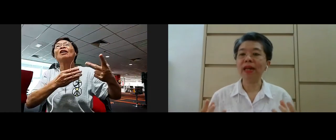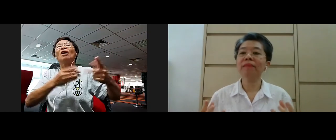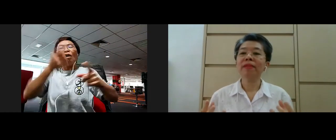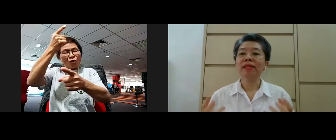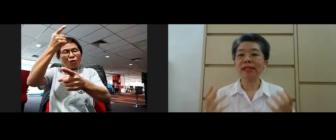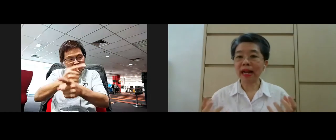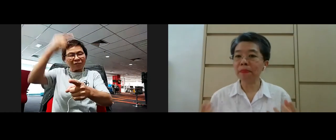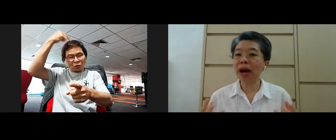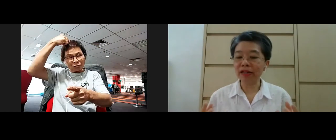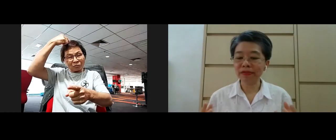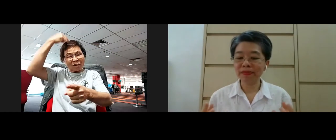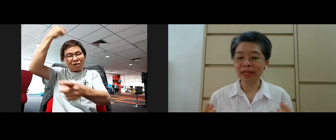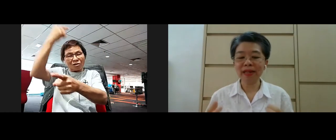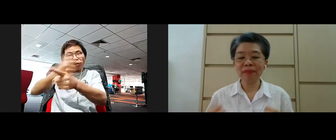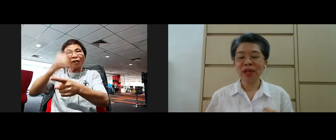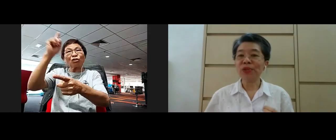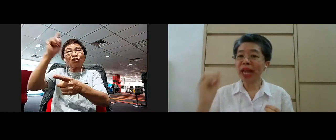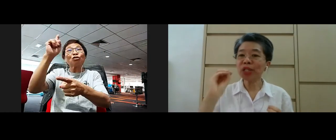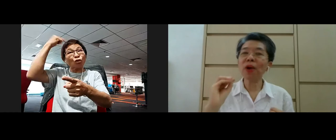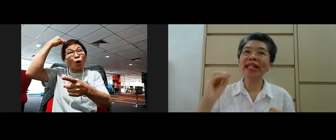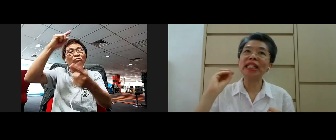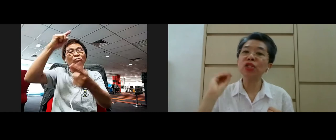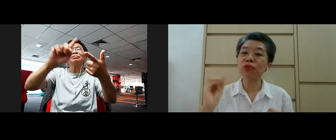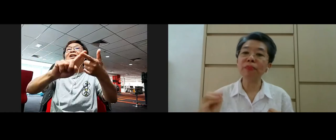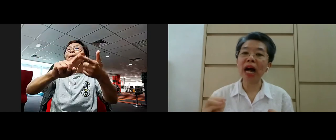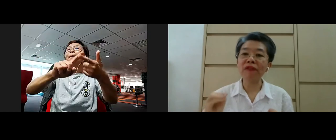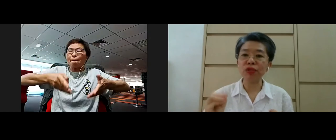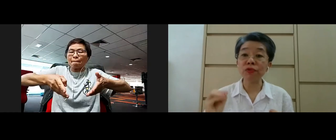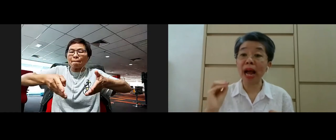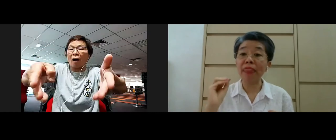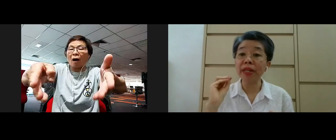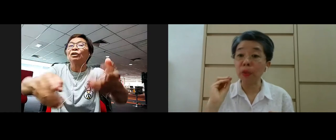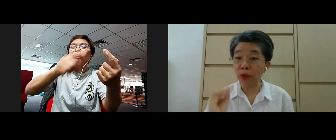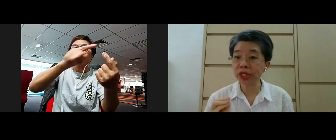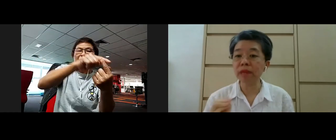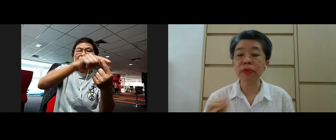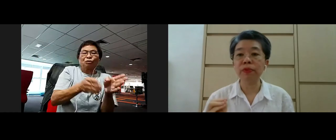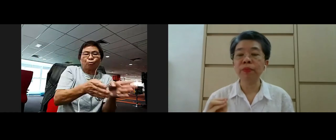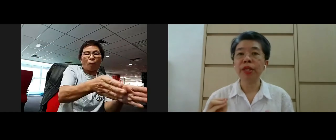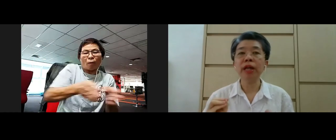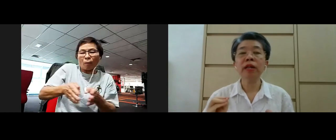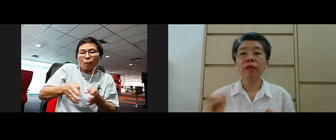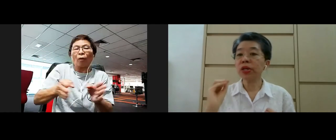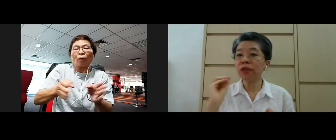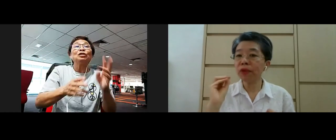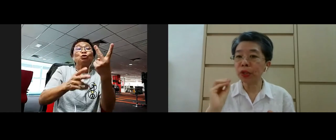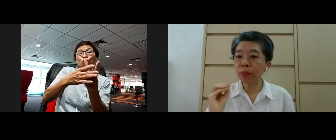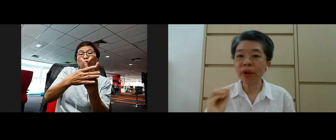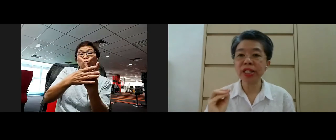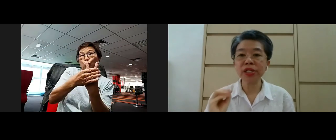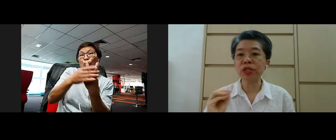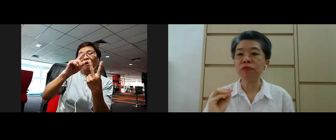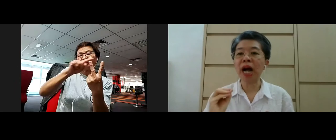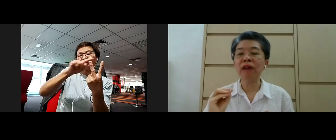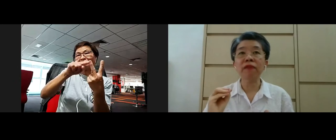the second path so that's why these two paths are grouped under the wisdom group because if we